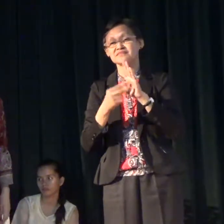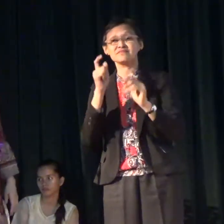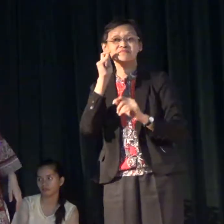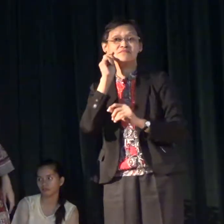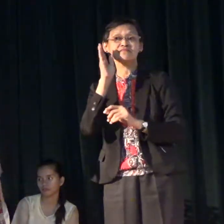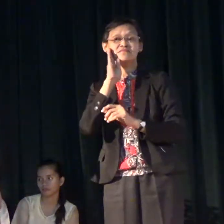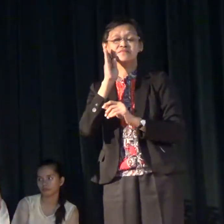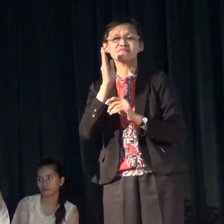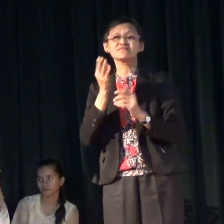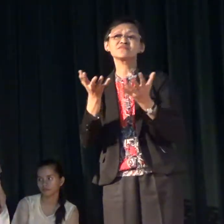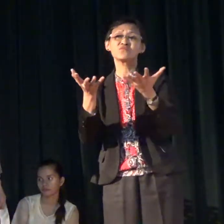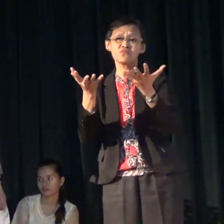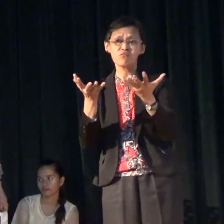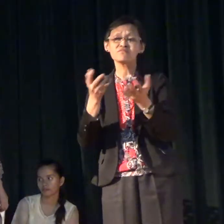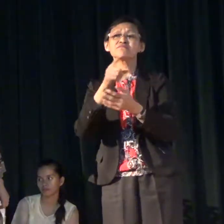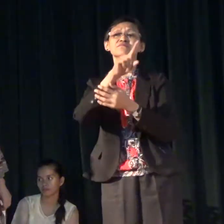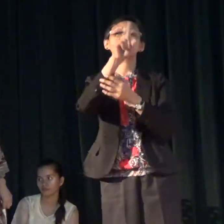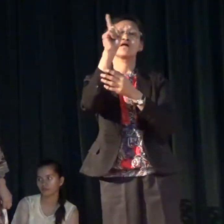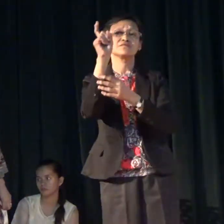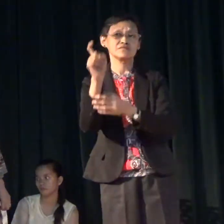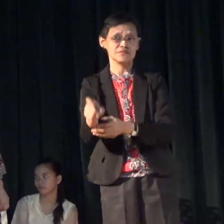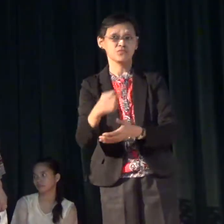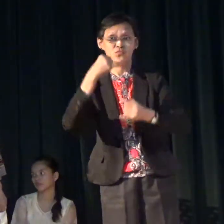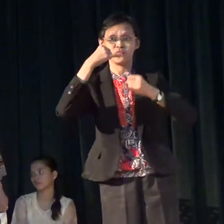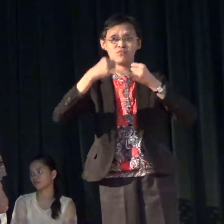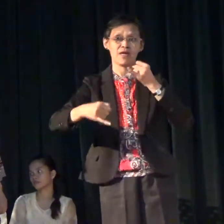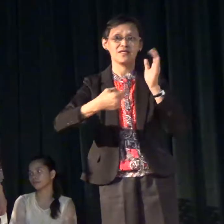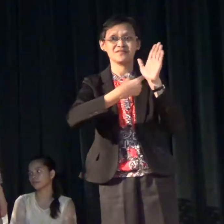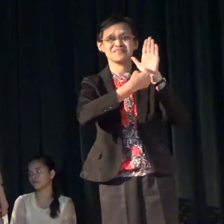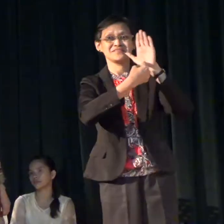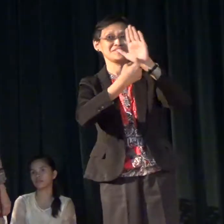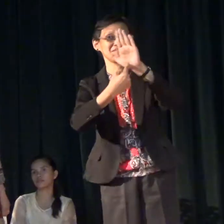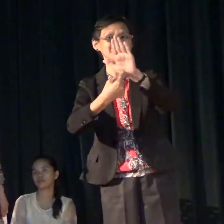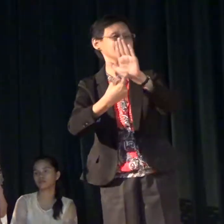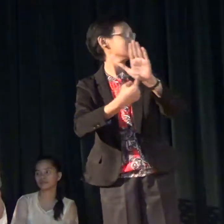is for the last slide to vision